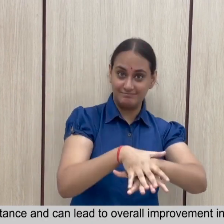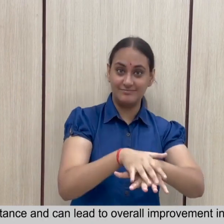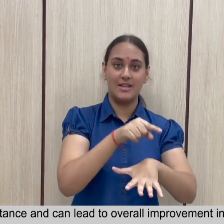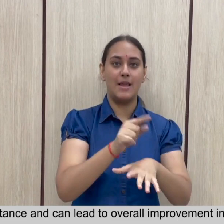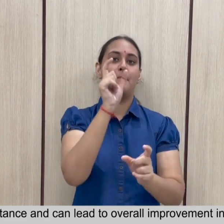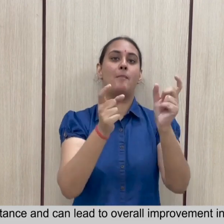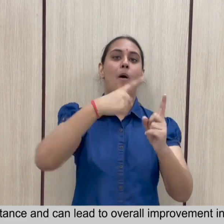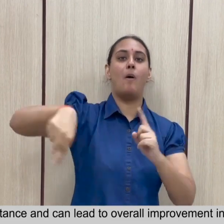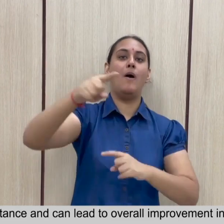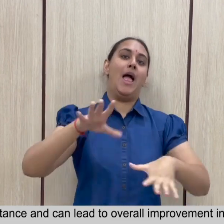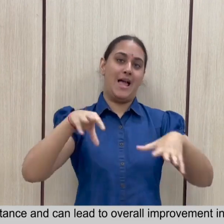improvement in the society.